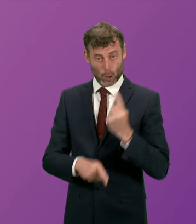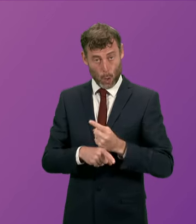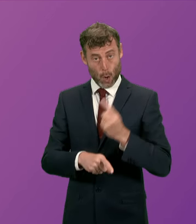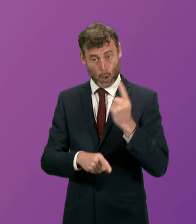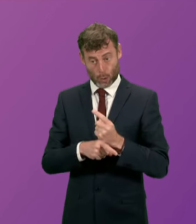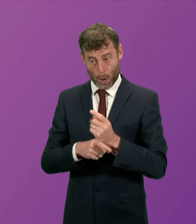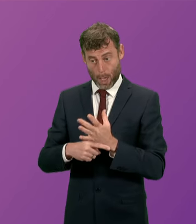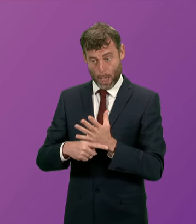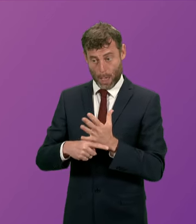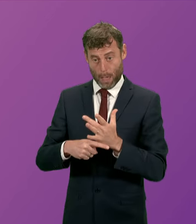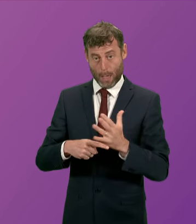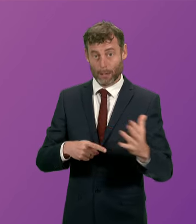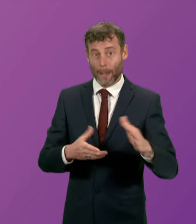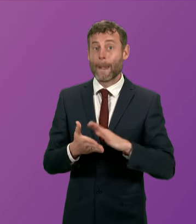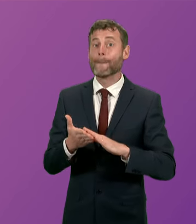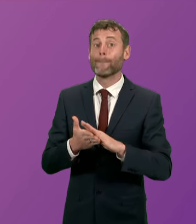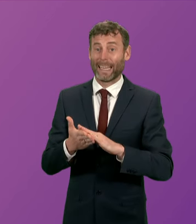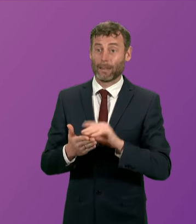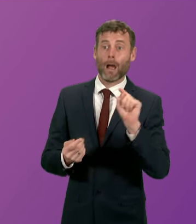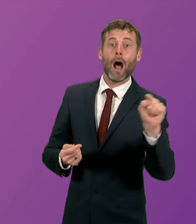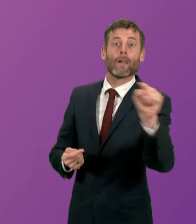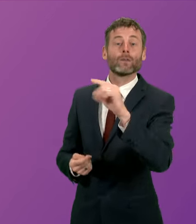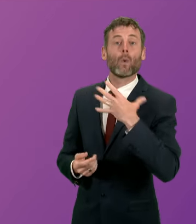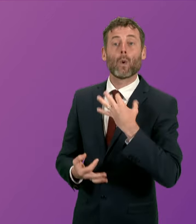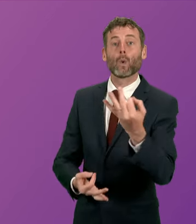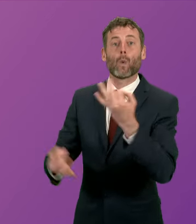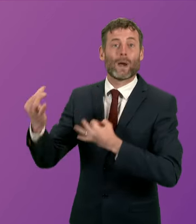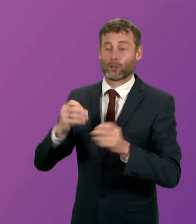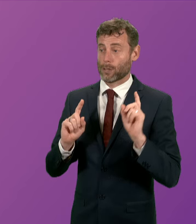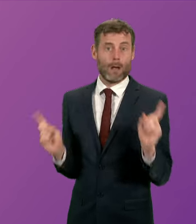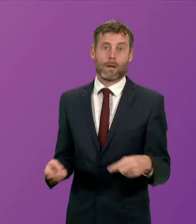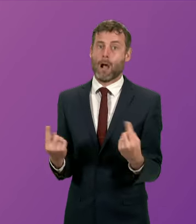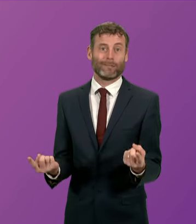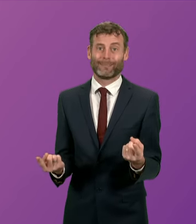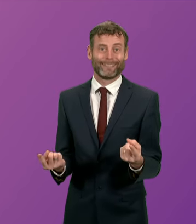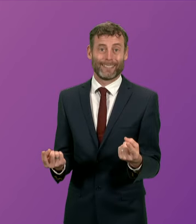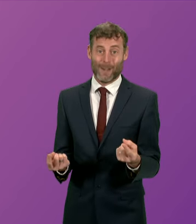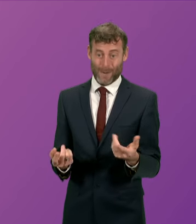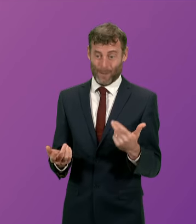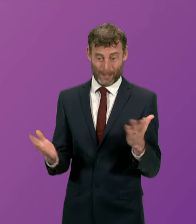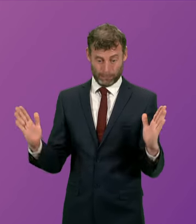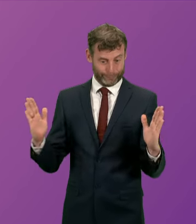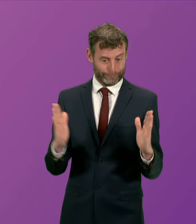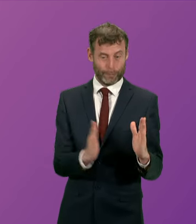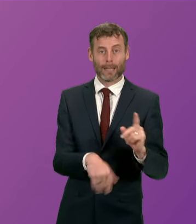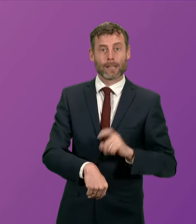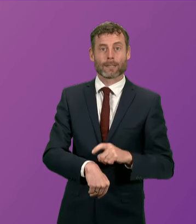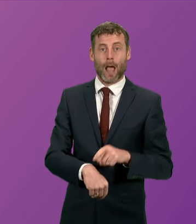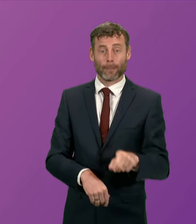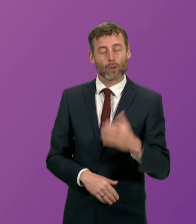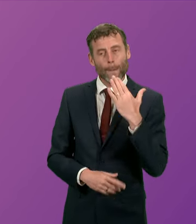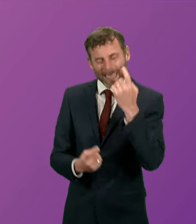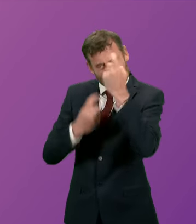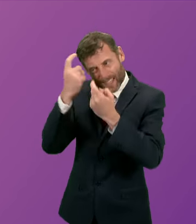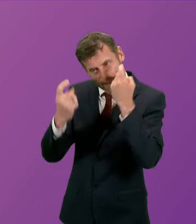of business is disadvantaging backbenchers who wish to put questions to the First Minister. And I'd be grateful if members could reflect